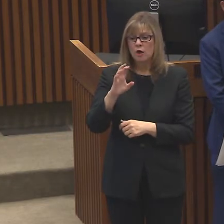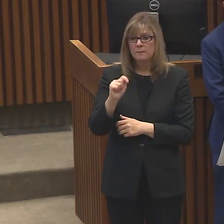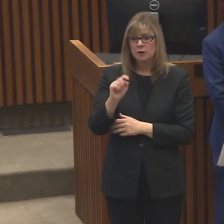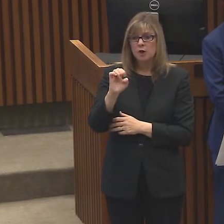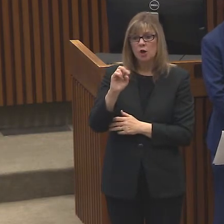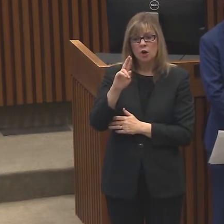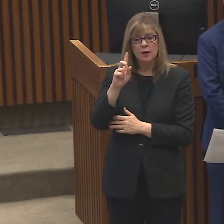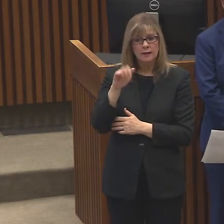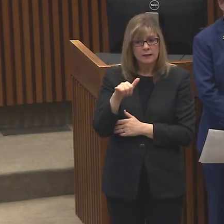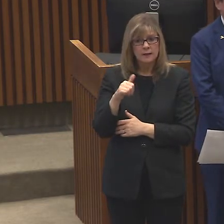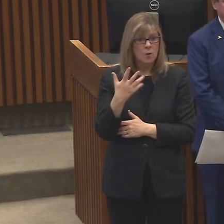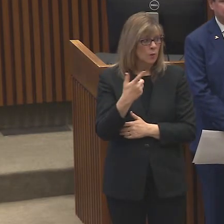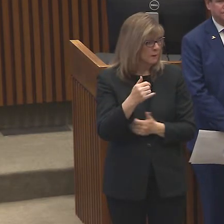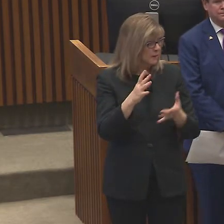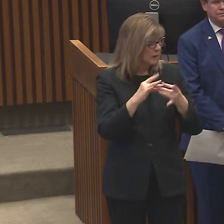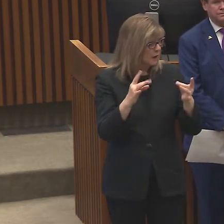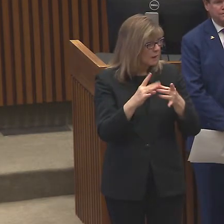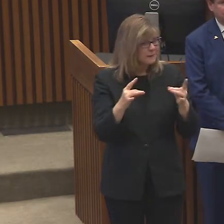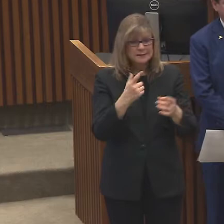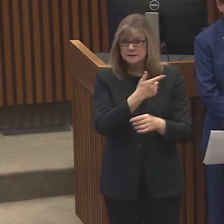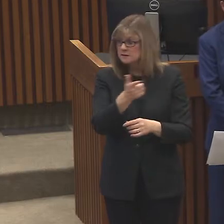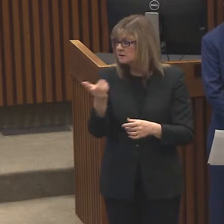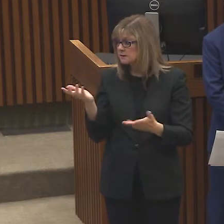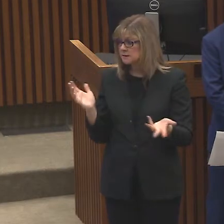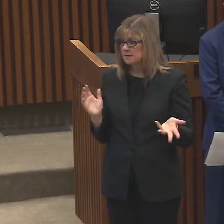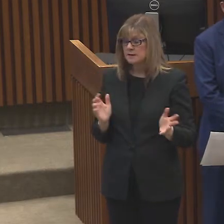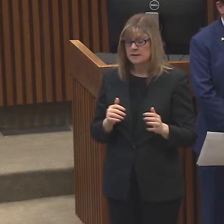'all would like to just make a couple of comments,